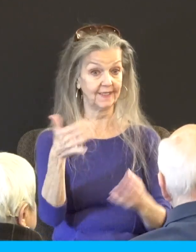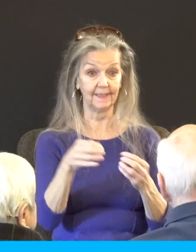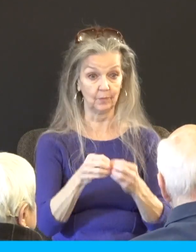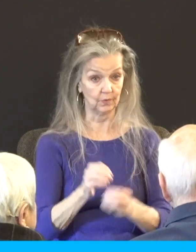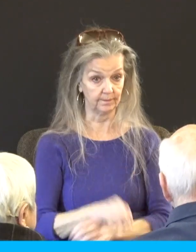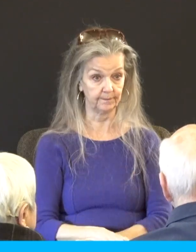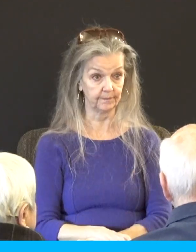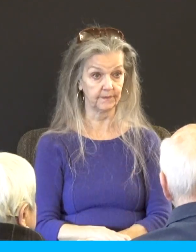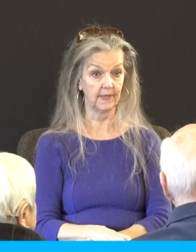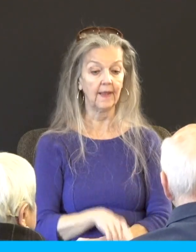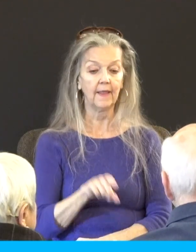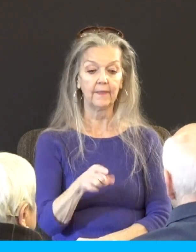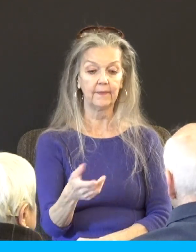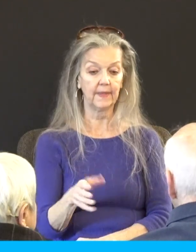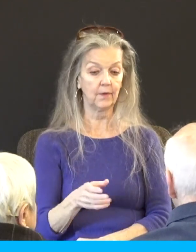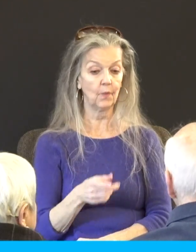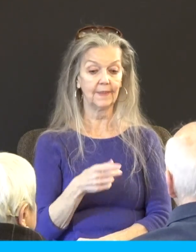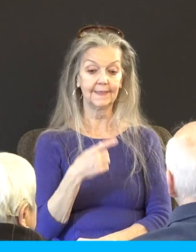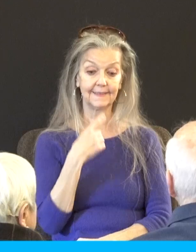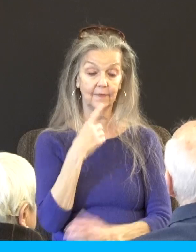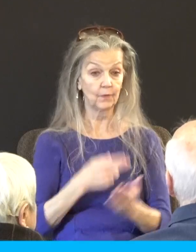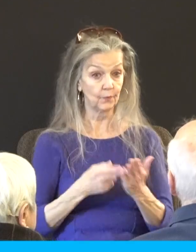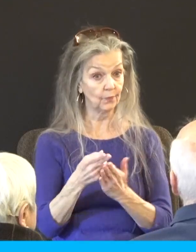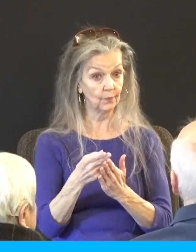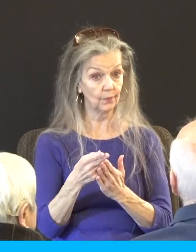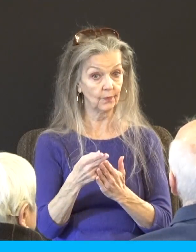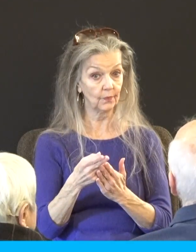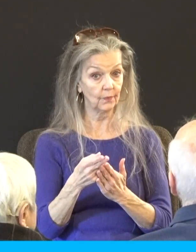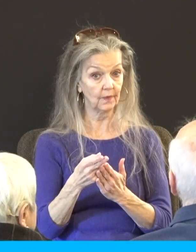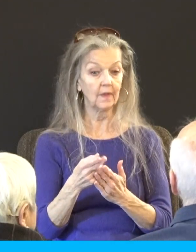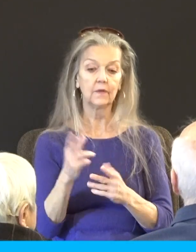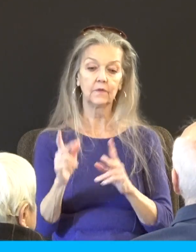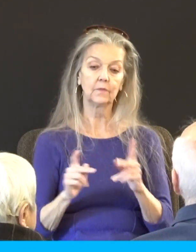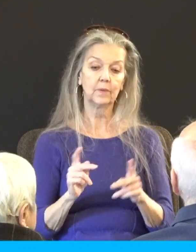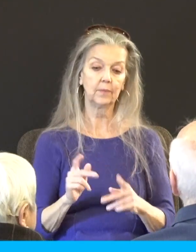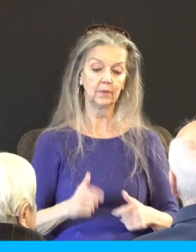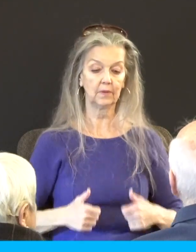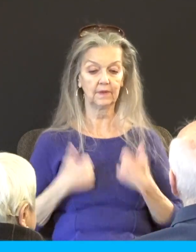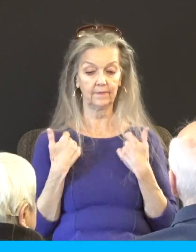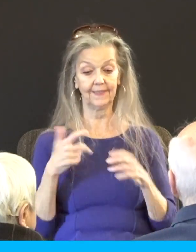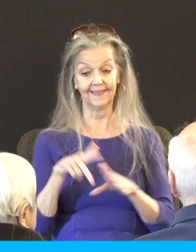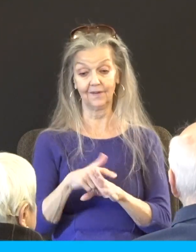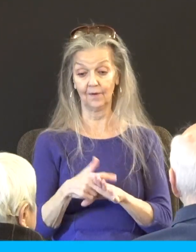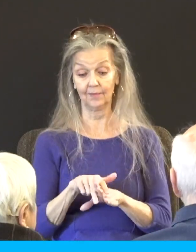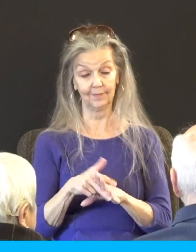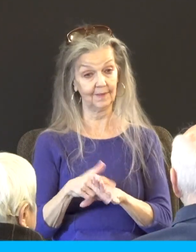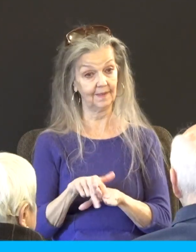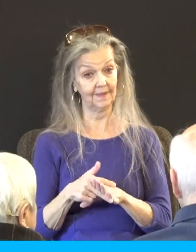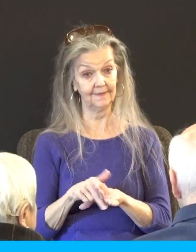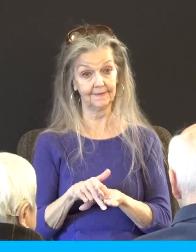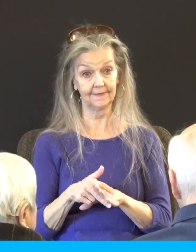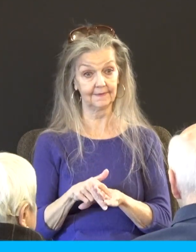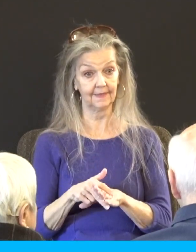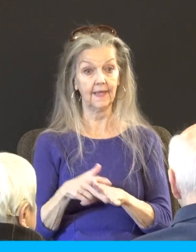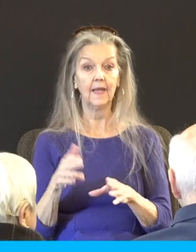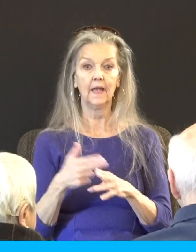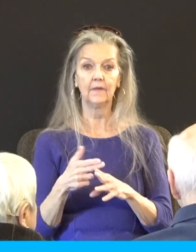because they don't want to deliver the truth and so people are living in a compromise and soon the Lord's going to remove his church